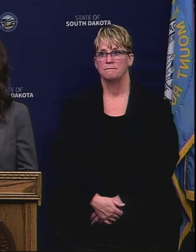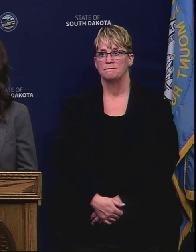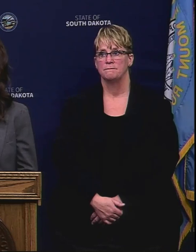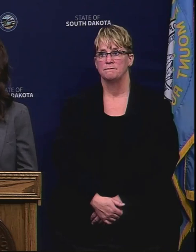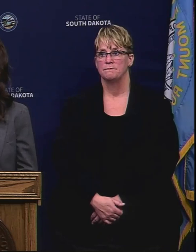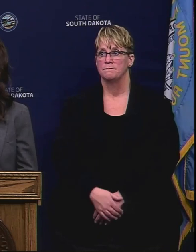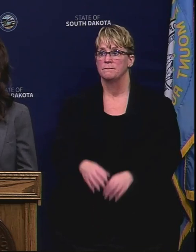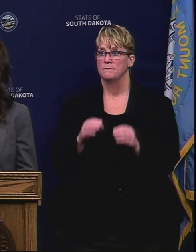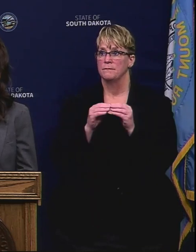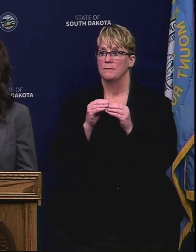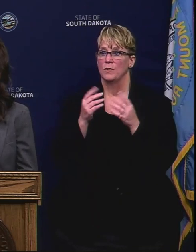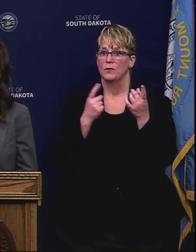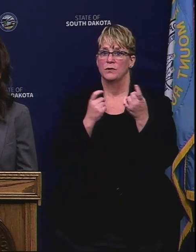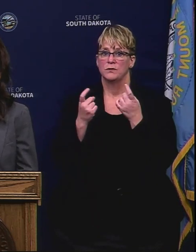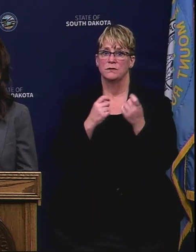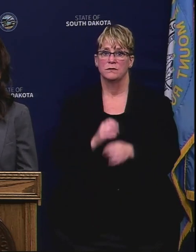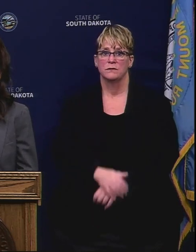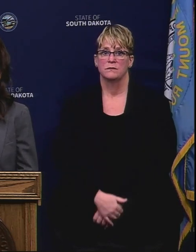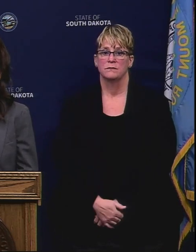Further questions?